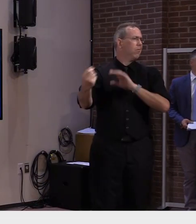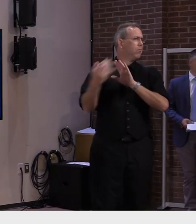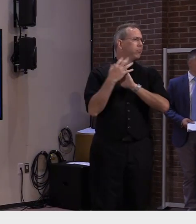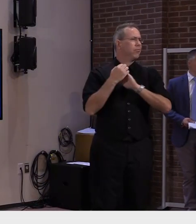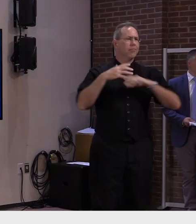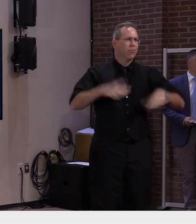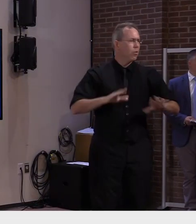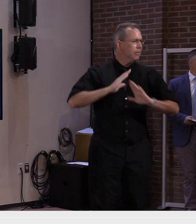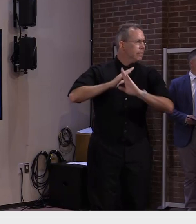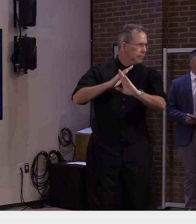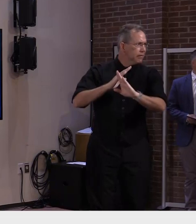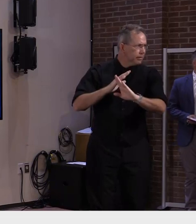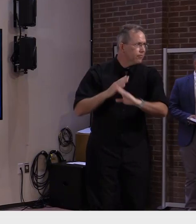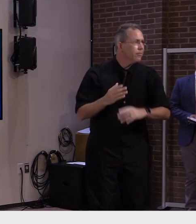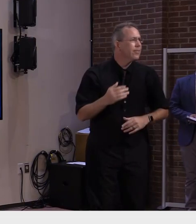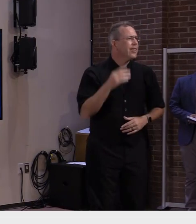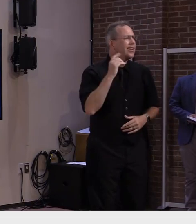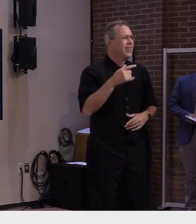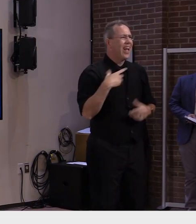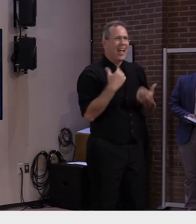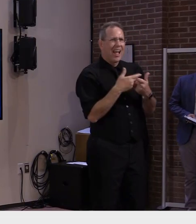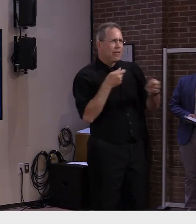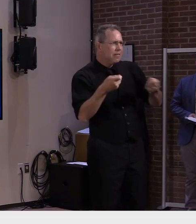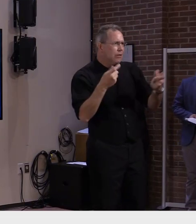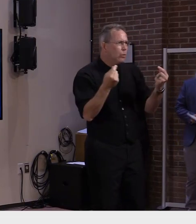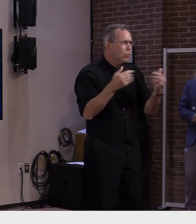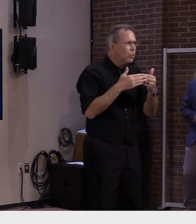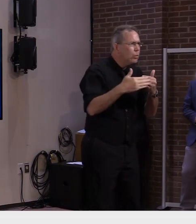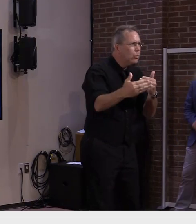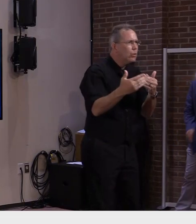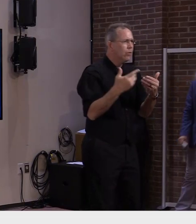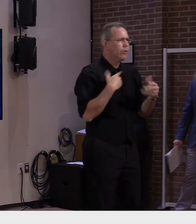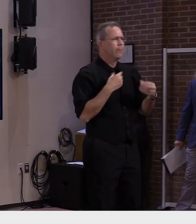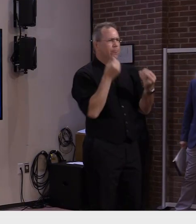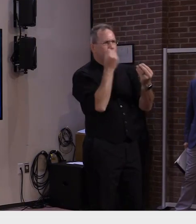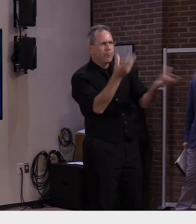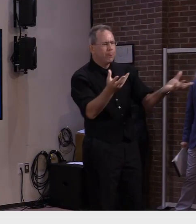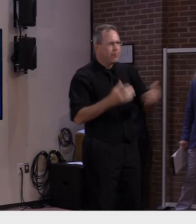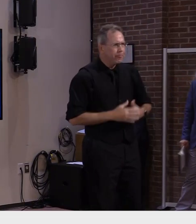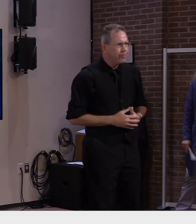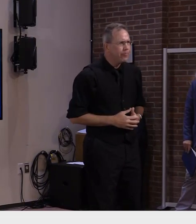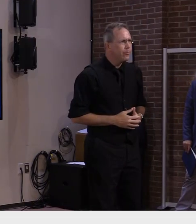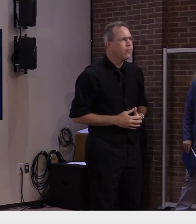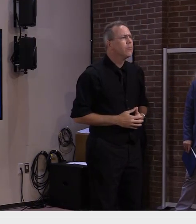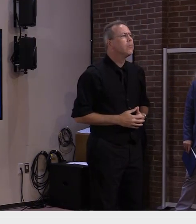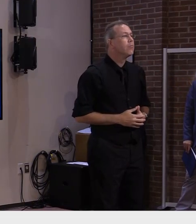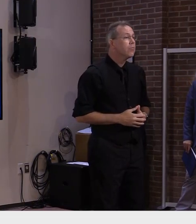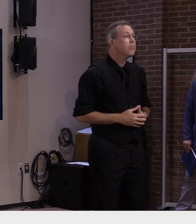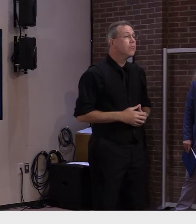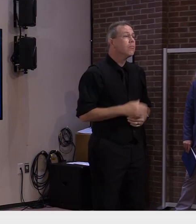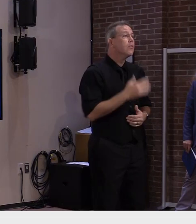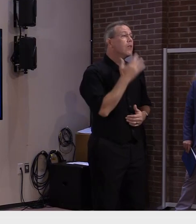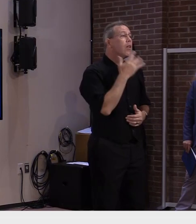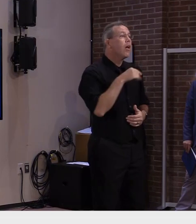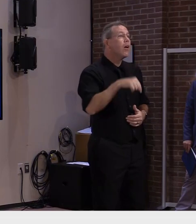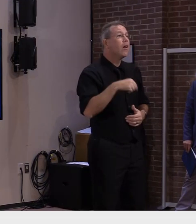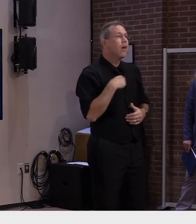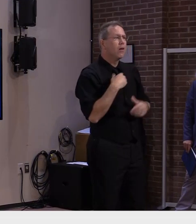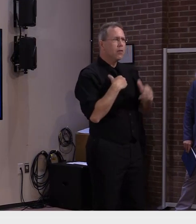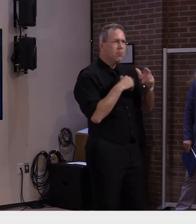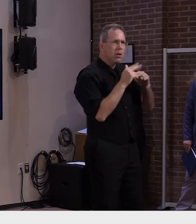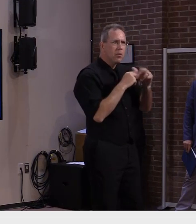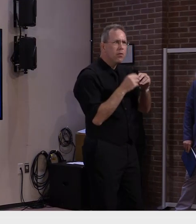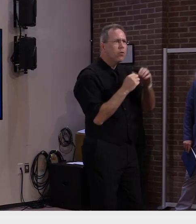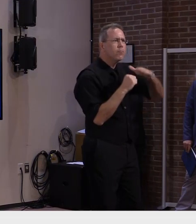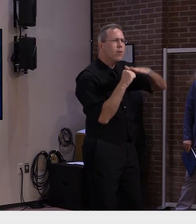be managing this for quite some time unfortunately we built a very strong foundation